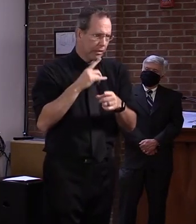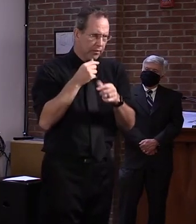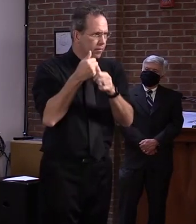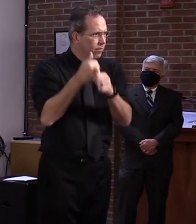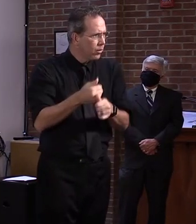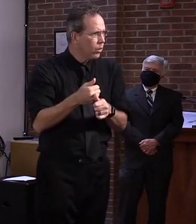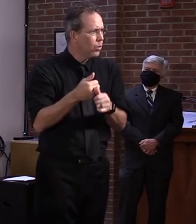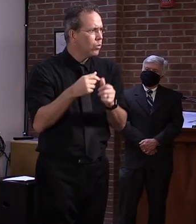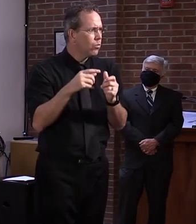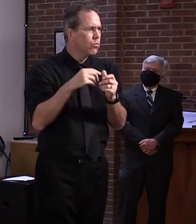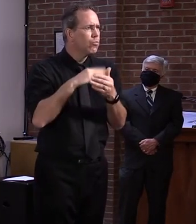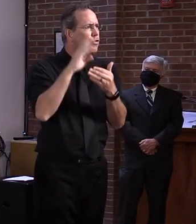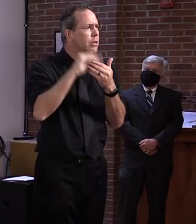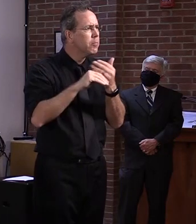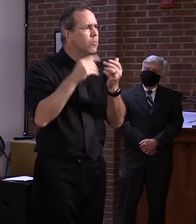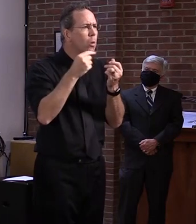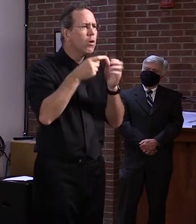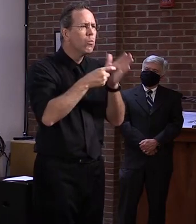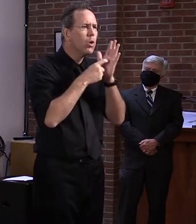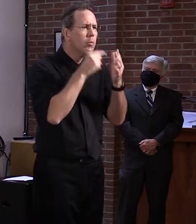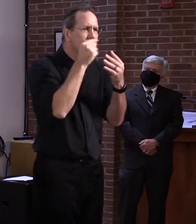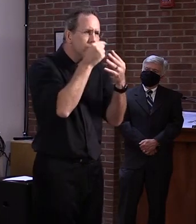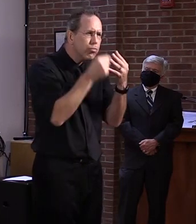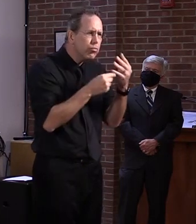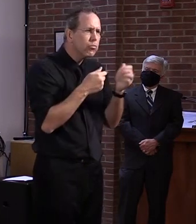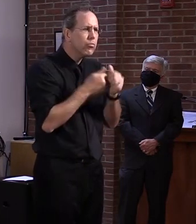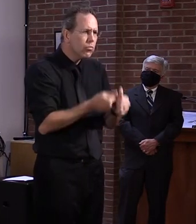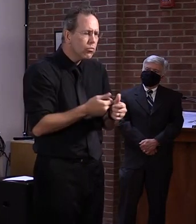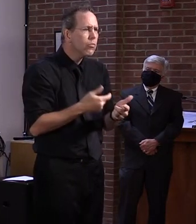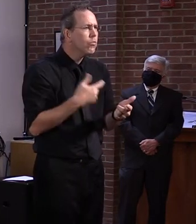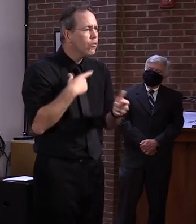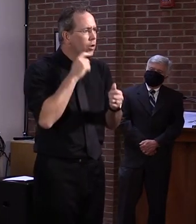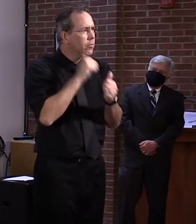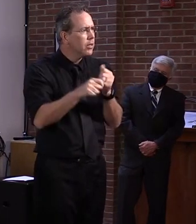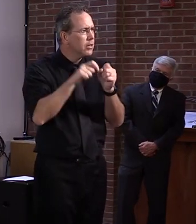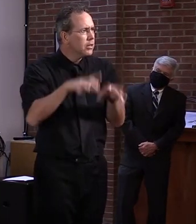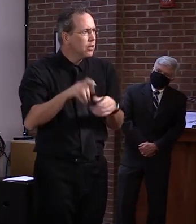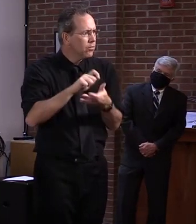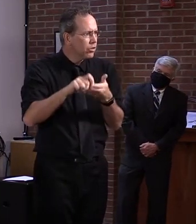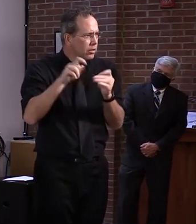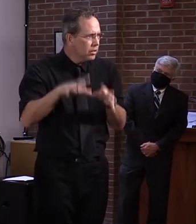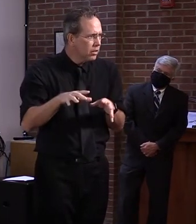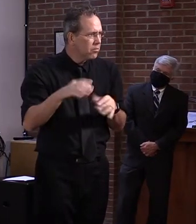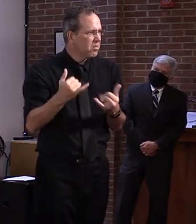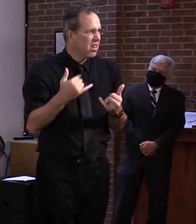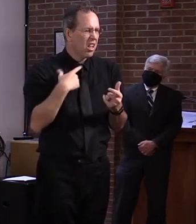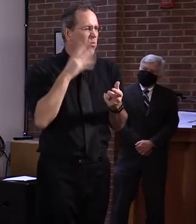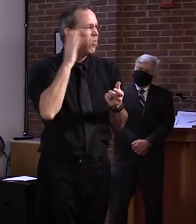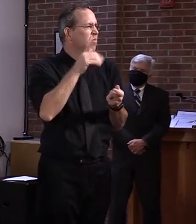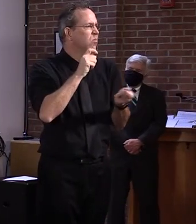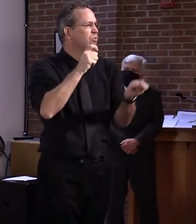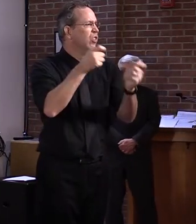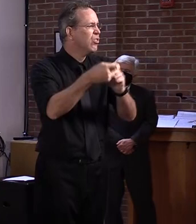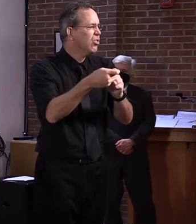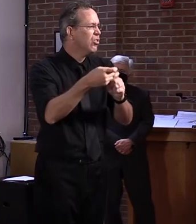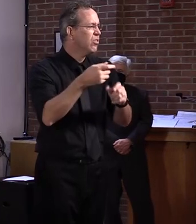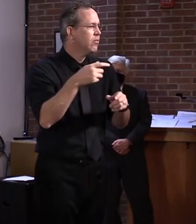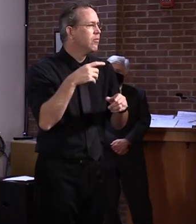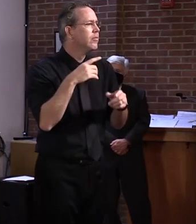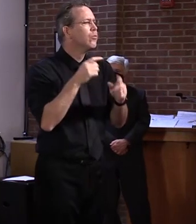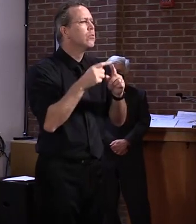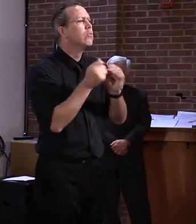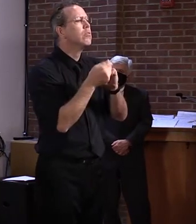manual. We are transitioning, um, to have it be more of a multiple choice test and